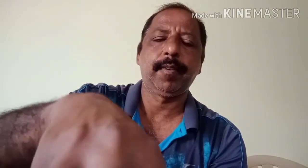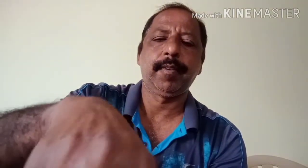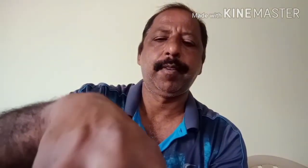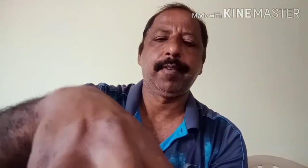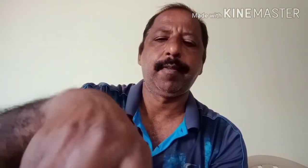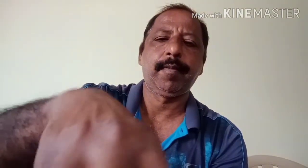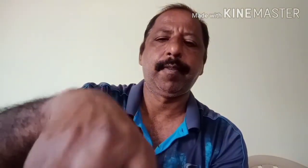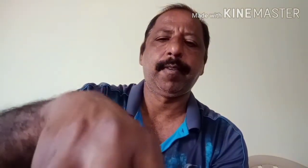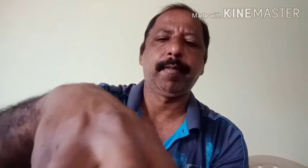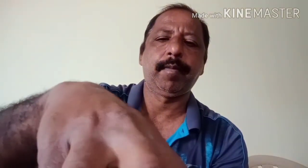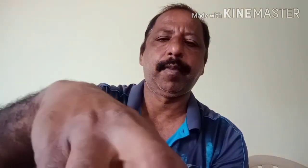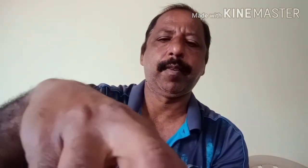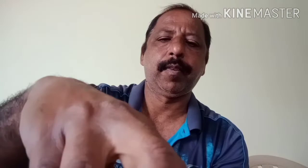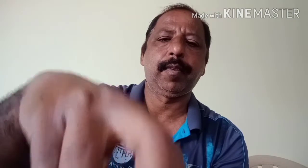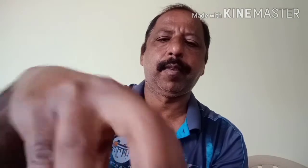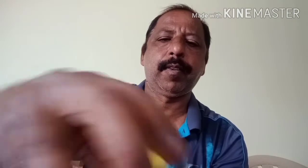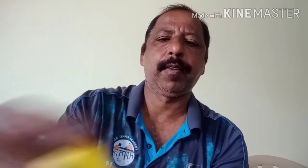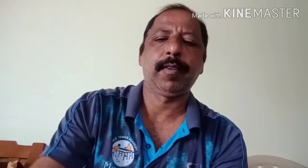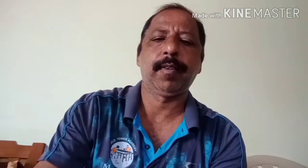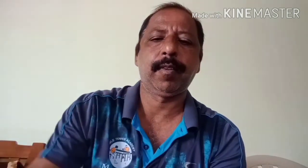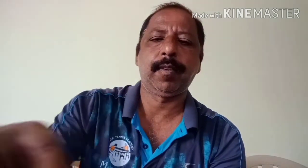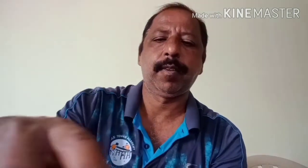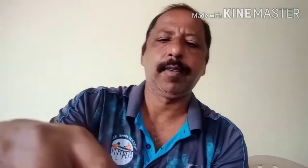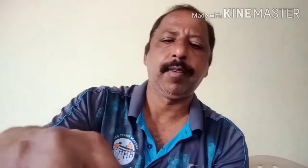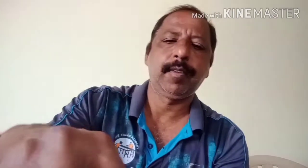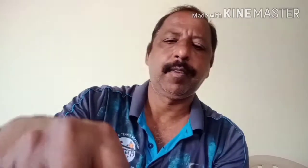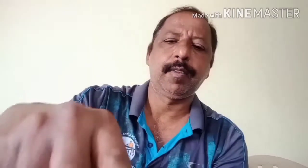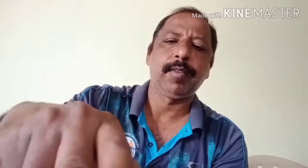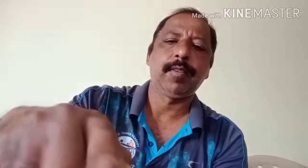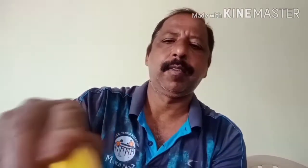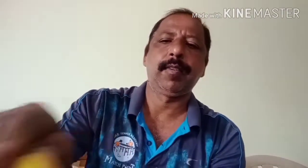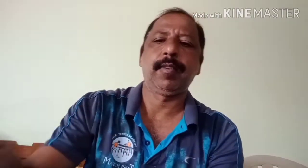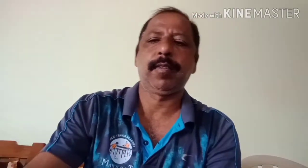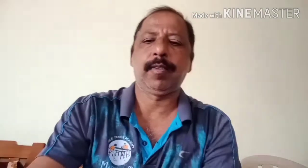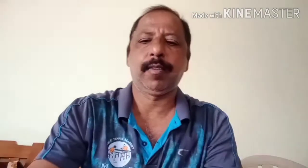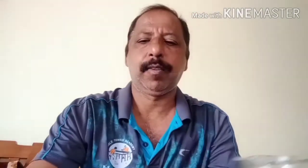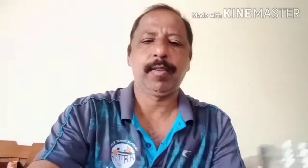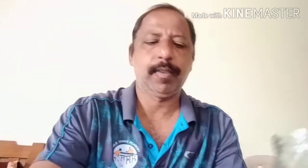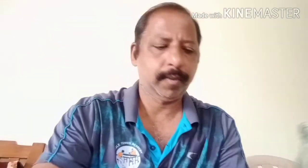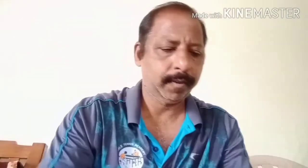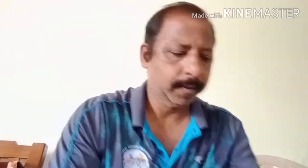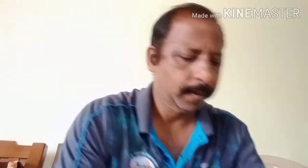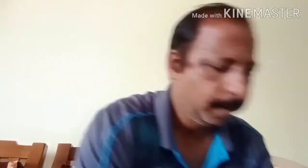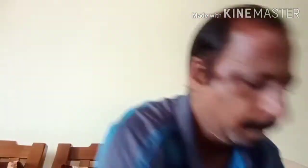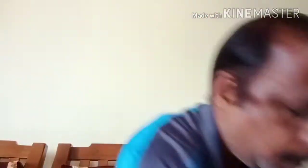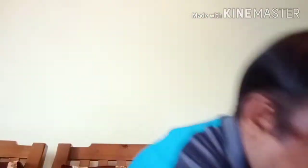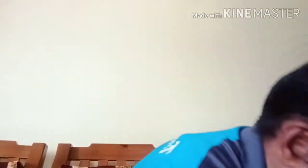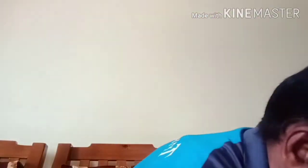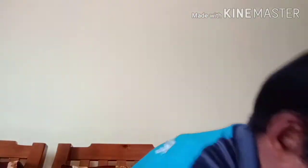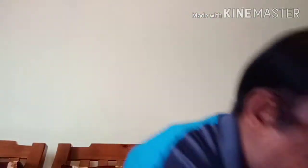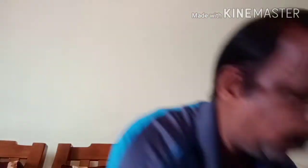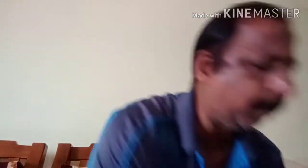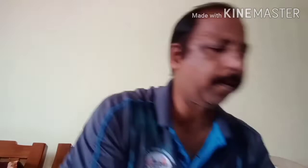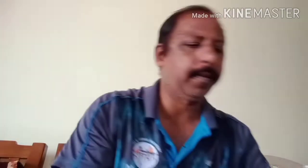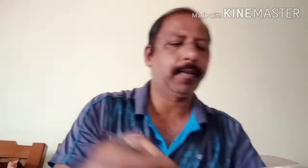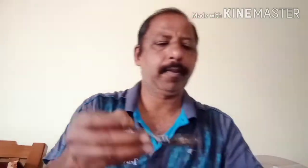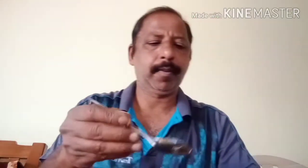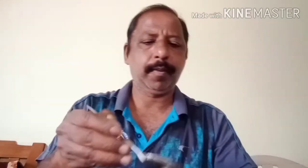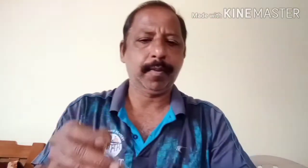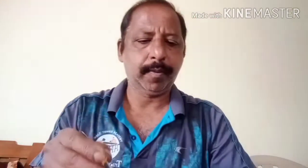It's not a question of fought or defended. No, anyway, I don't want to comment on my party, why should I comment on my party? And I have